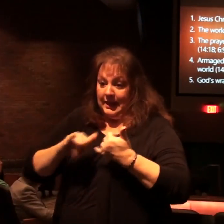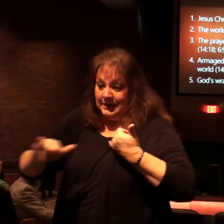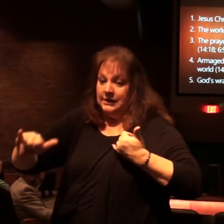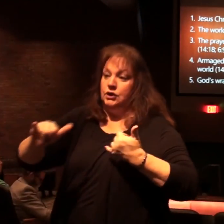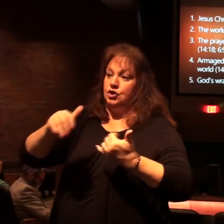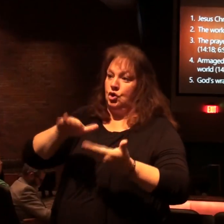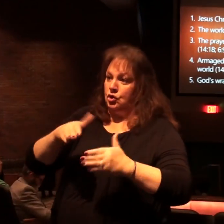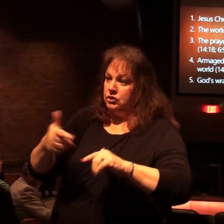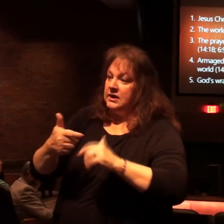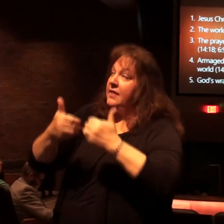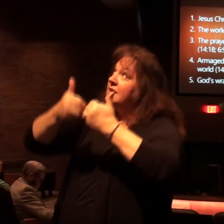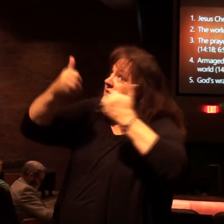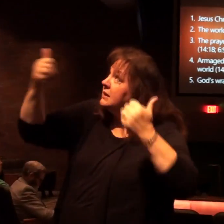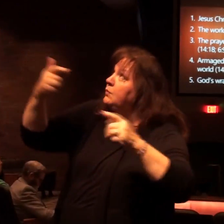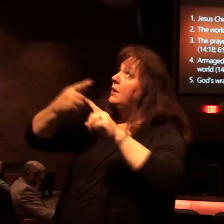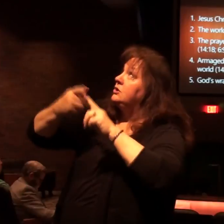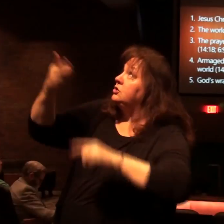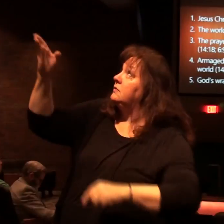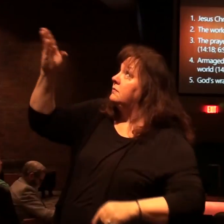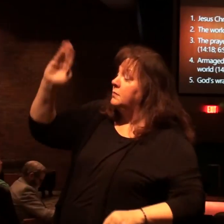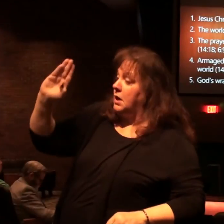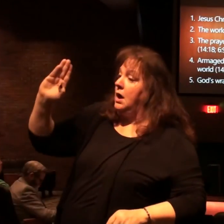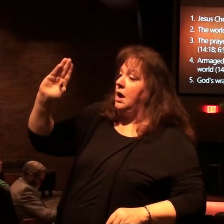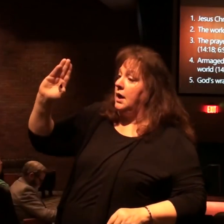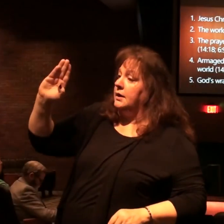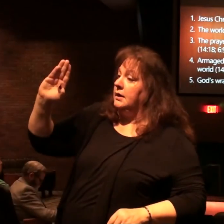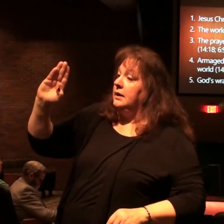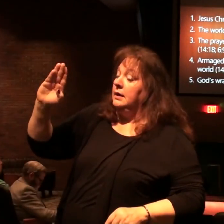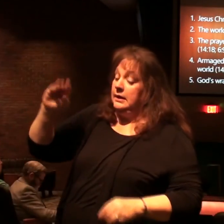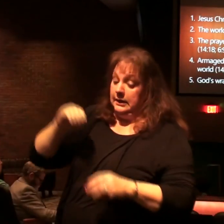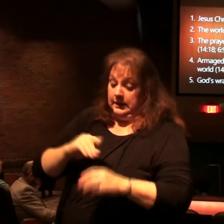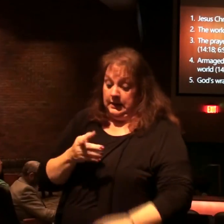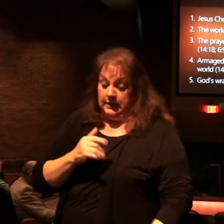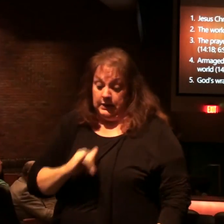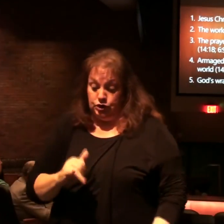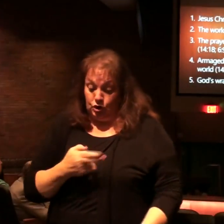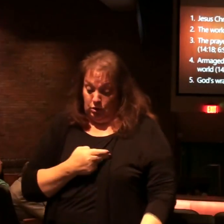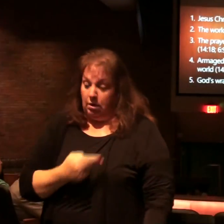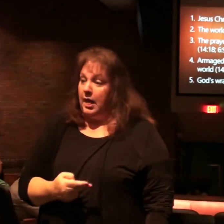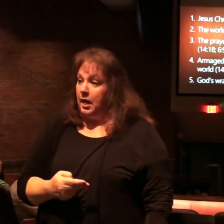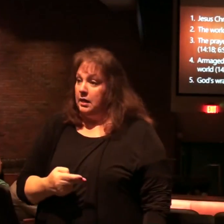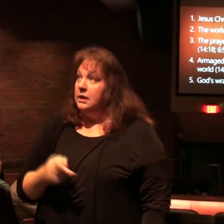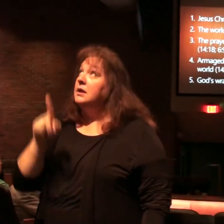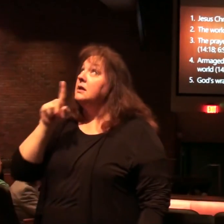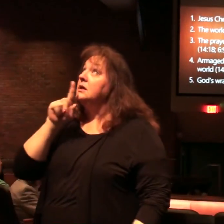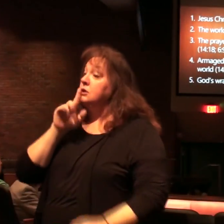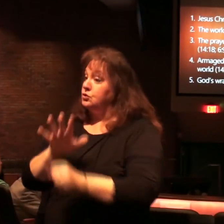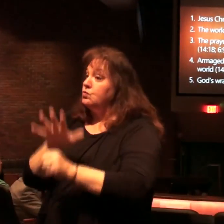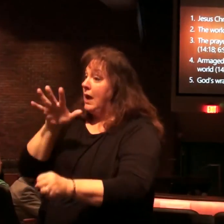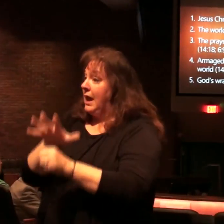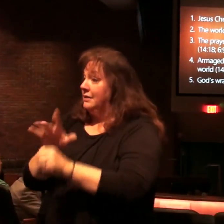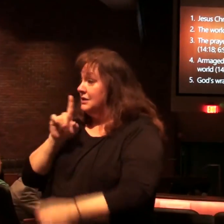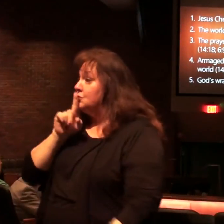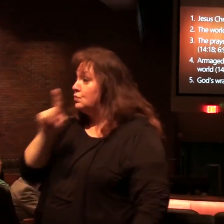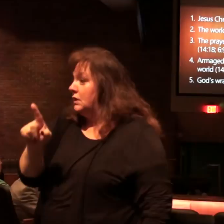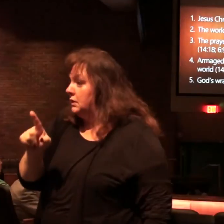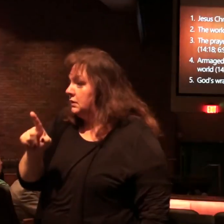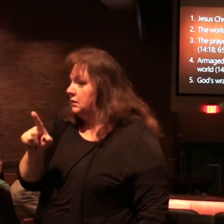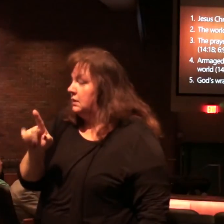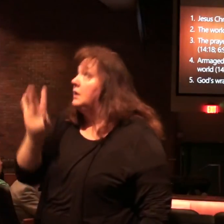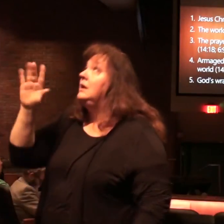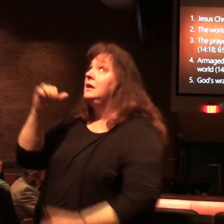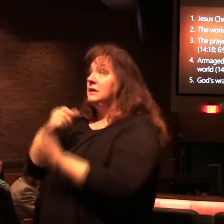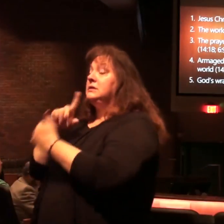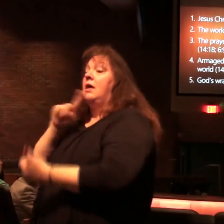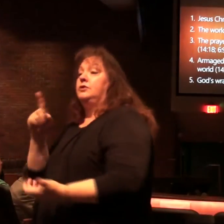separation from God and eternal hell. God's wrath is real. God's love is